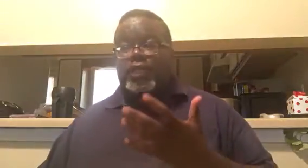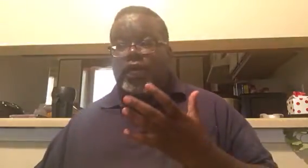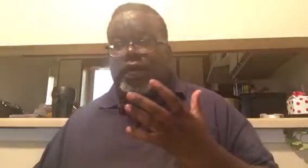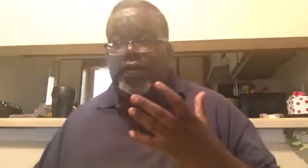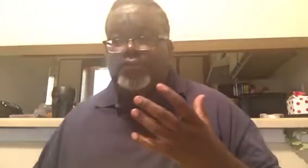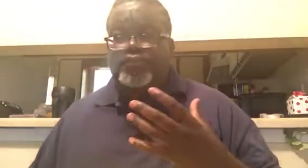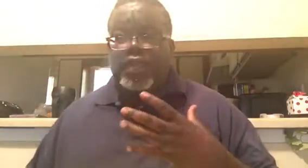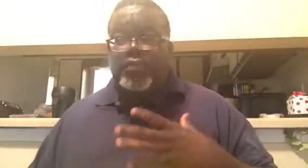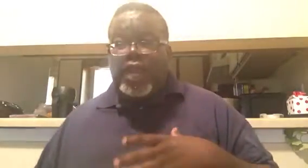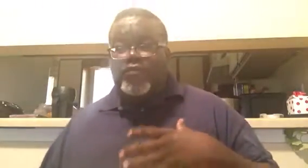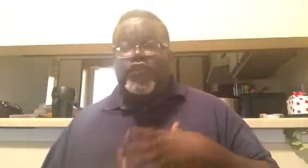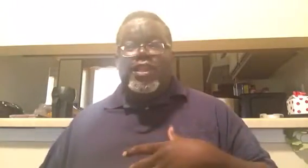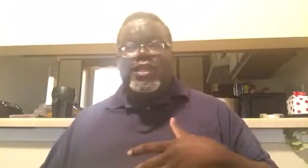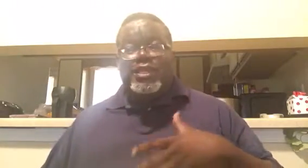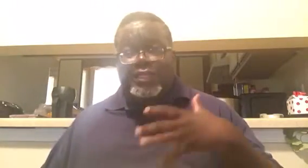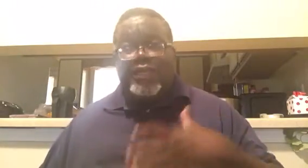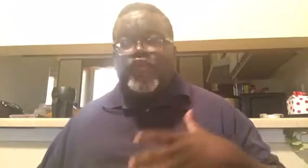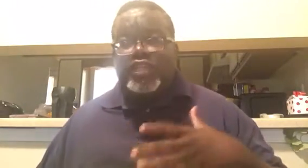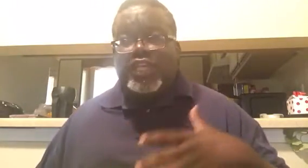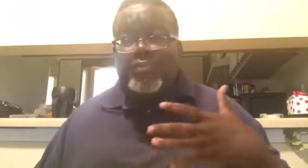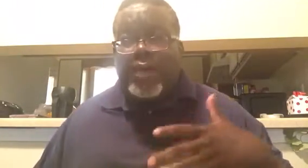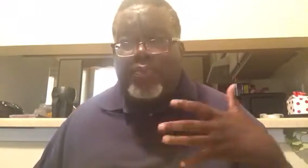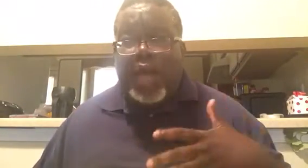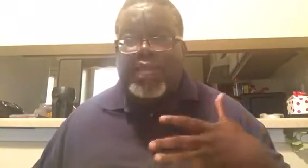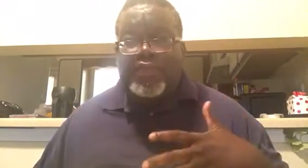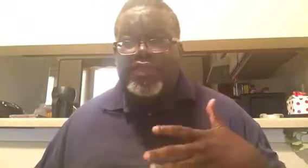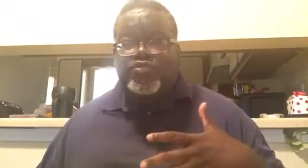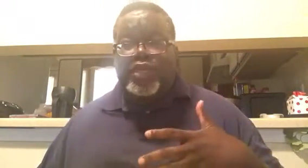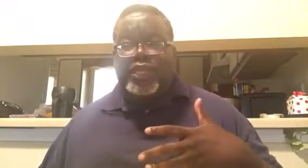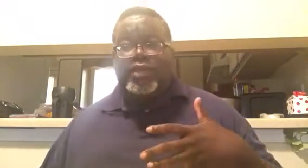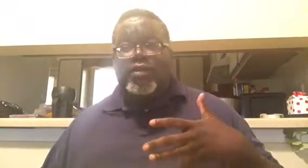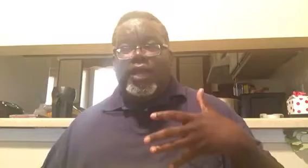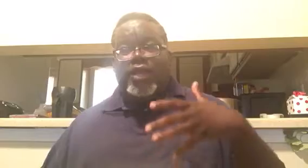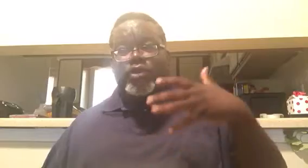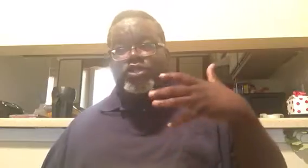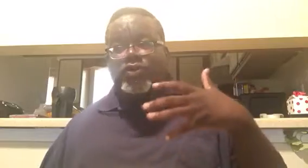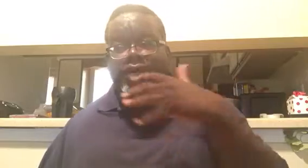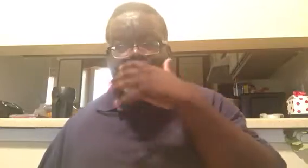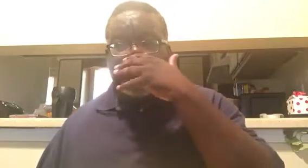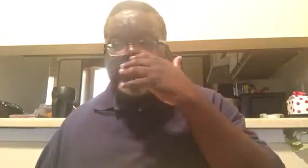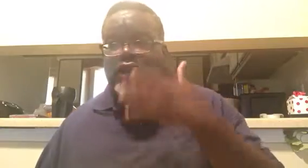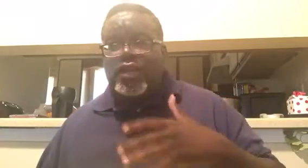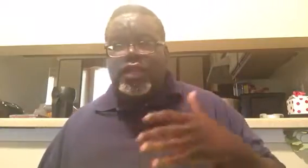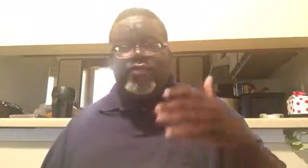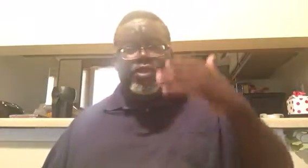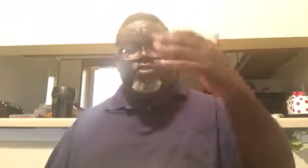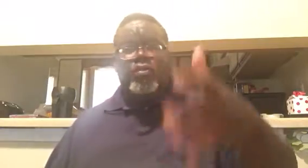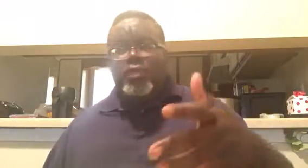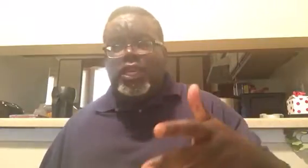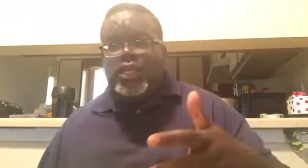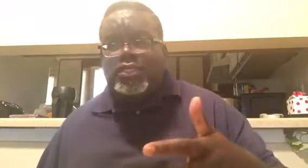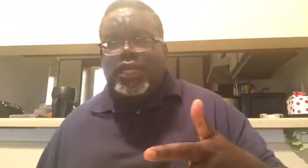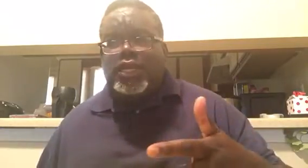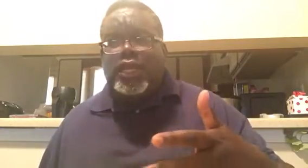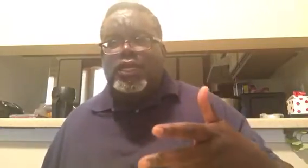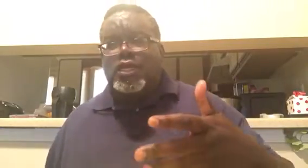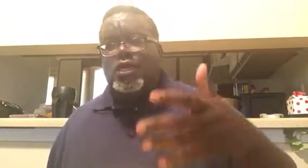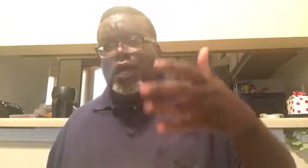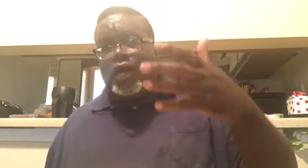but, uh, but I'm feeling a difference in my body this week. All right. I went to a very, I went to a meeting Sunday, uh,